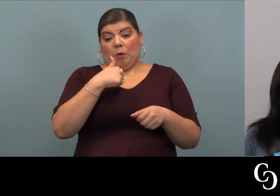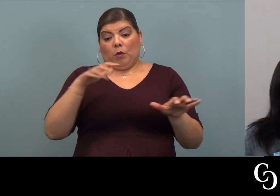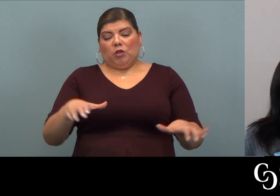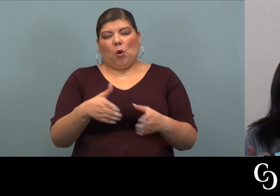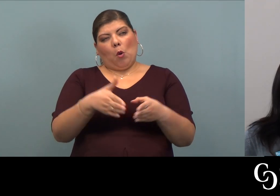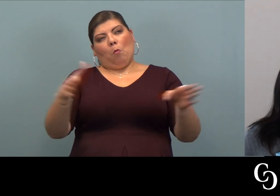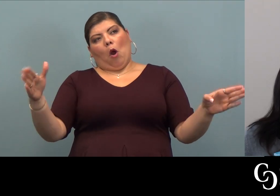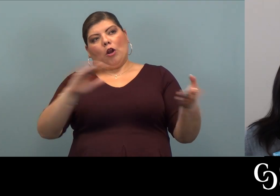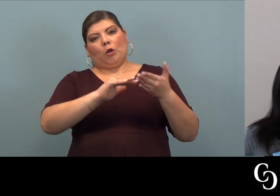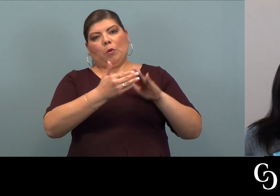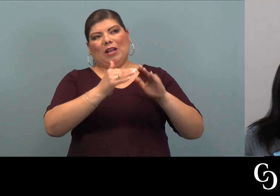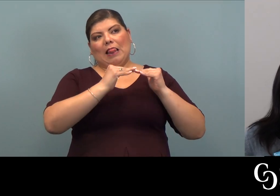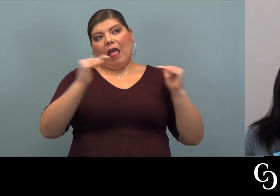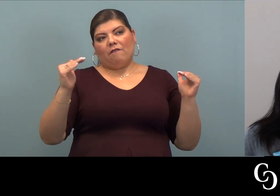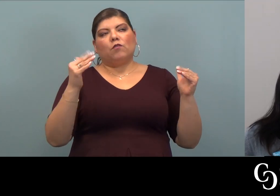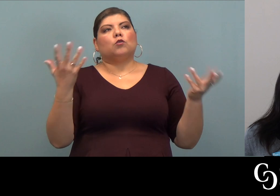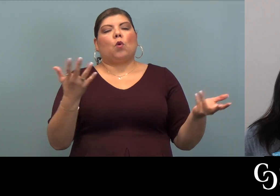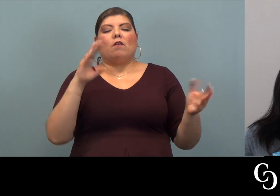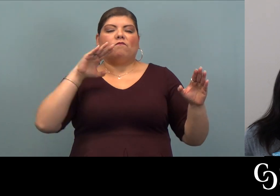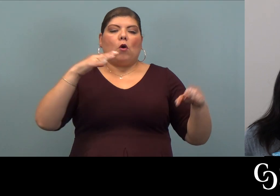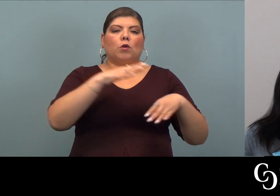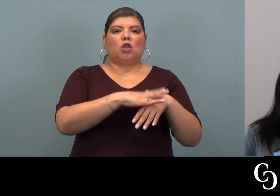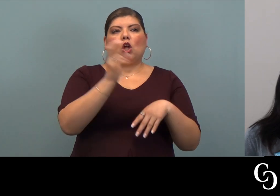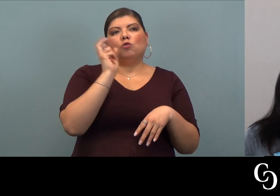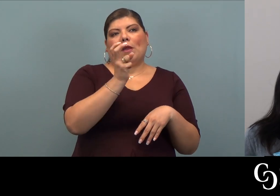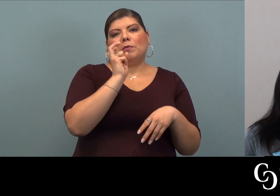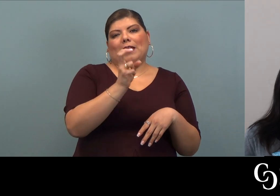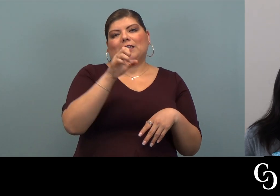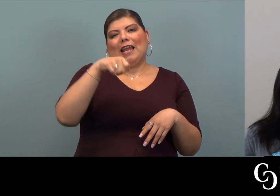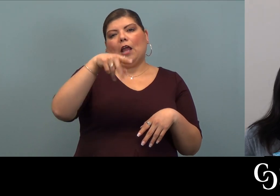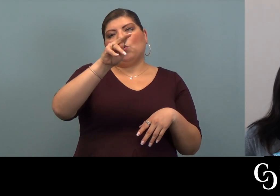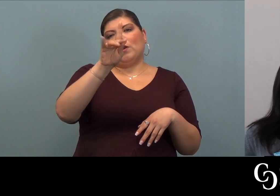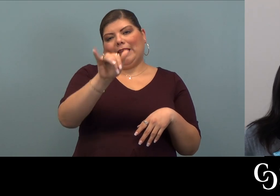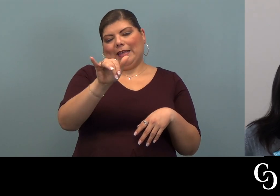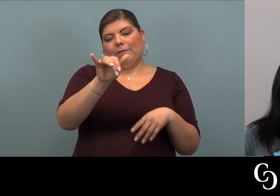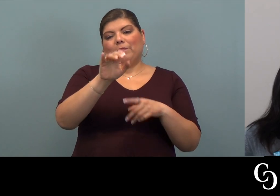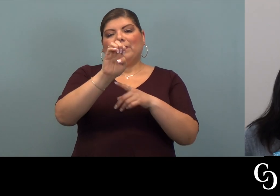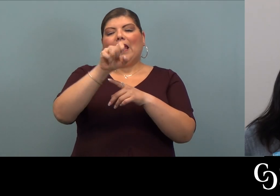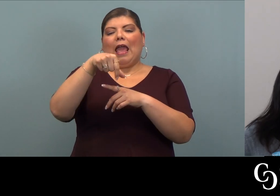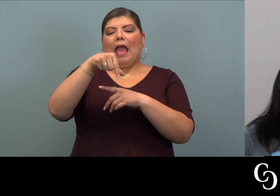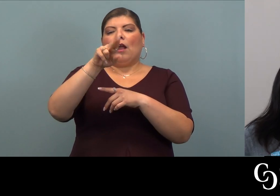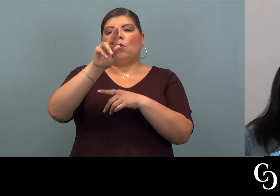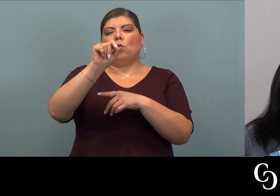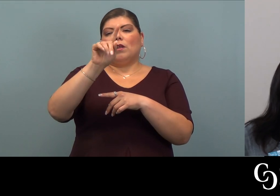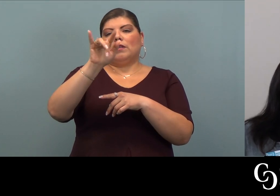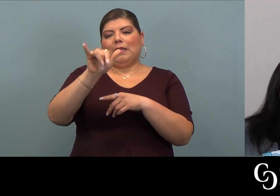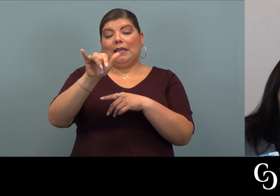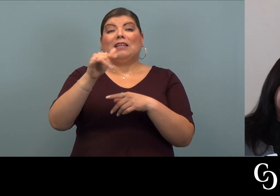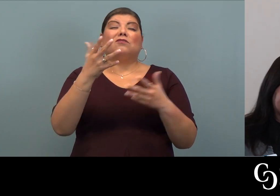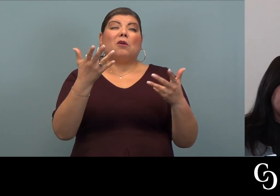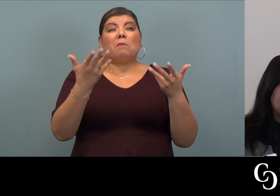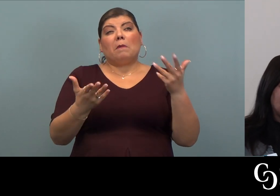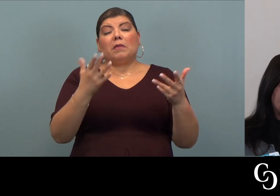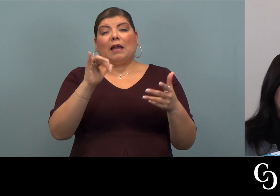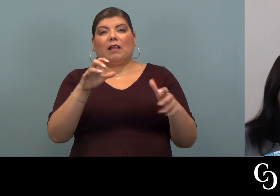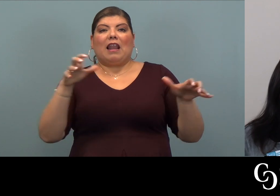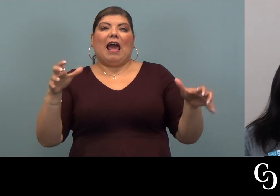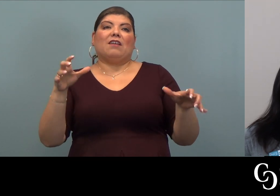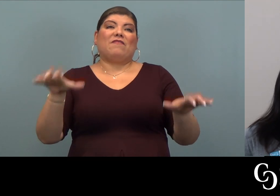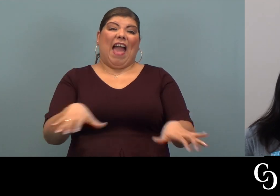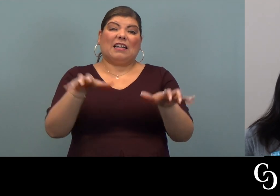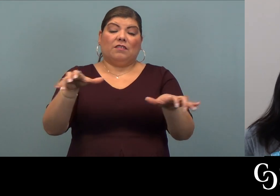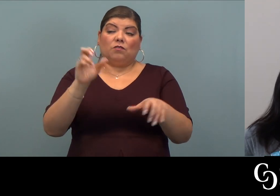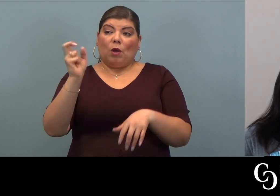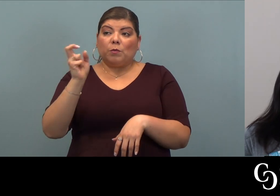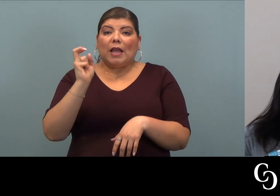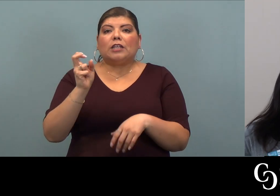on a broader community level is focused on transportation equity. So, that can be a lot of active